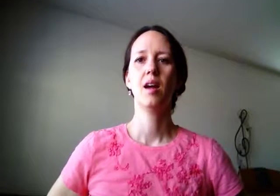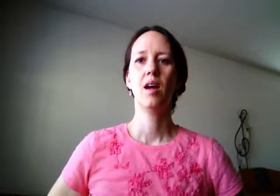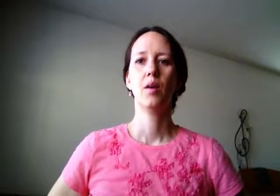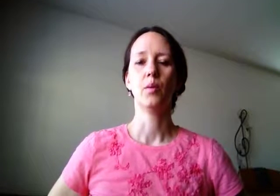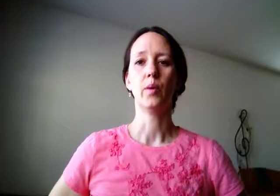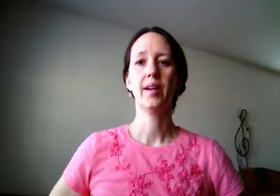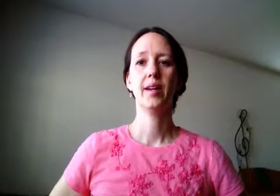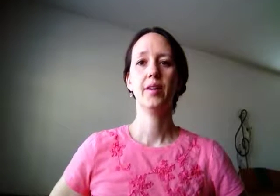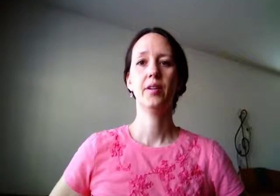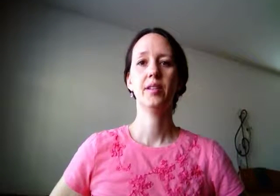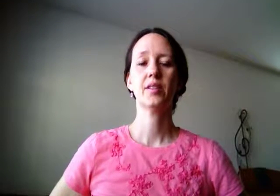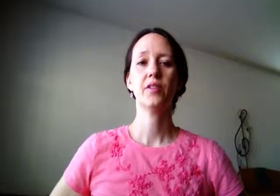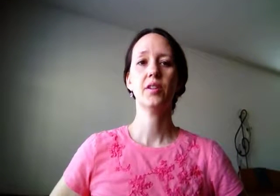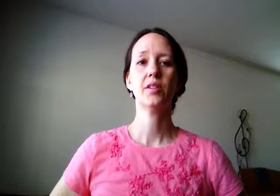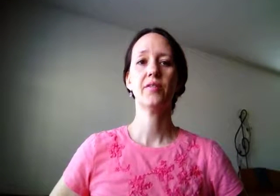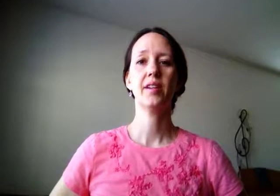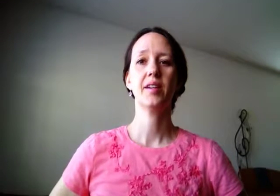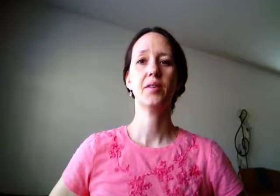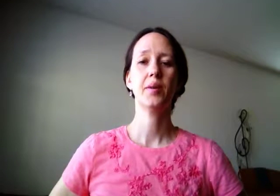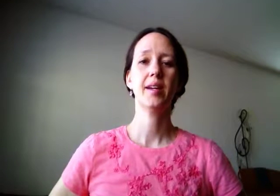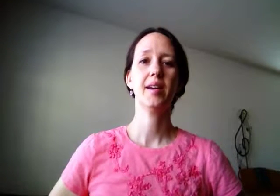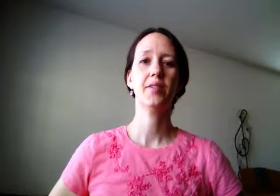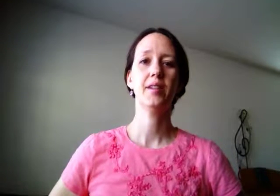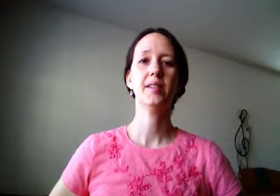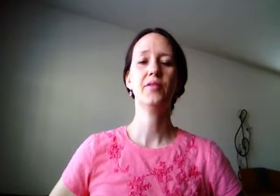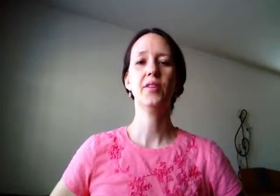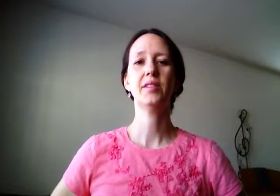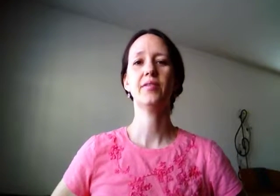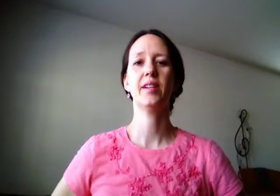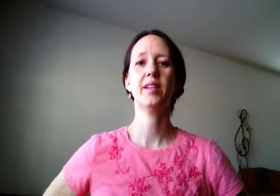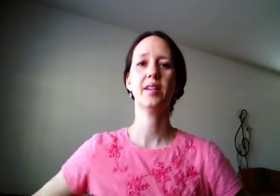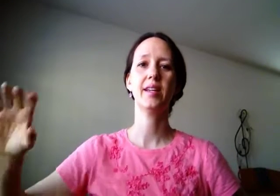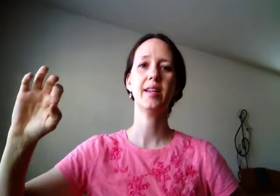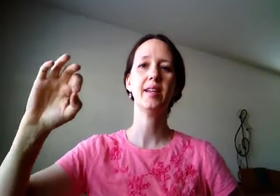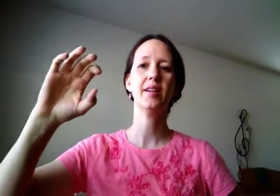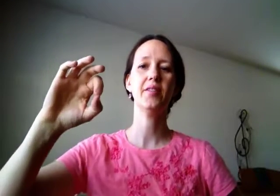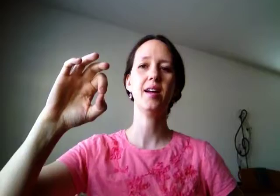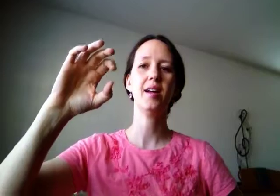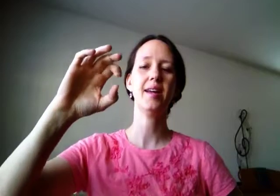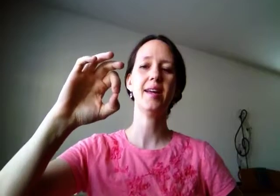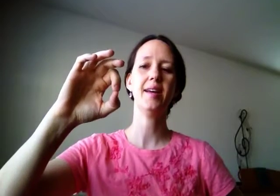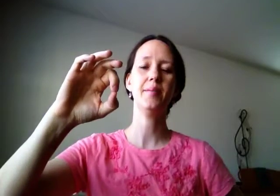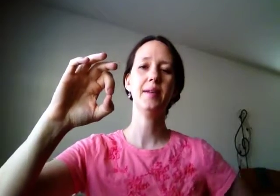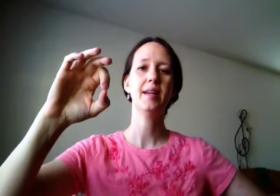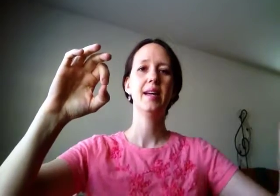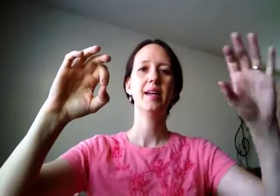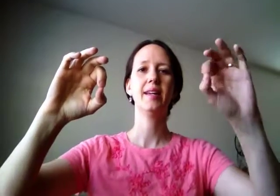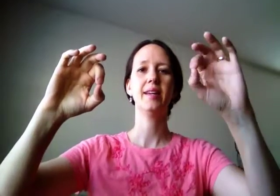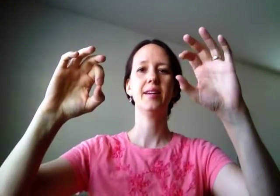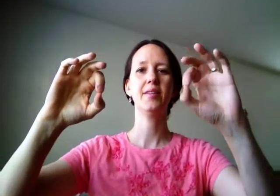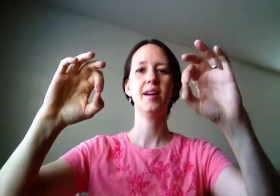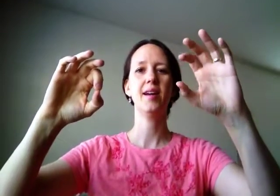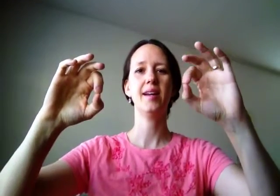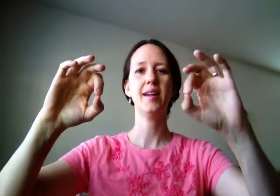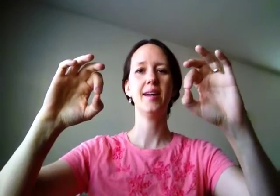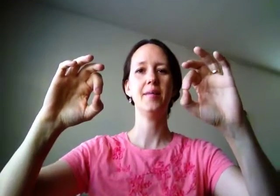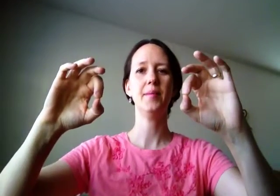Where is first finger? Where is first finger? Here I am. Here I am.